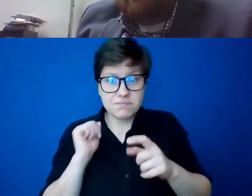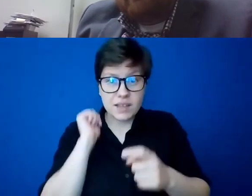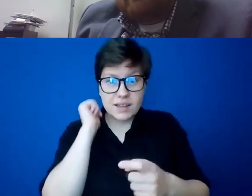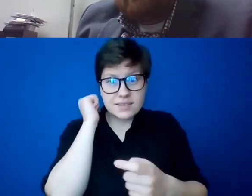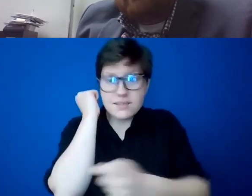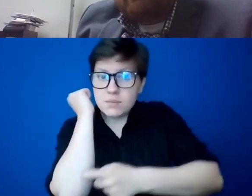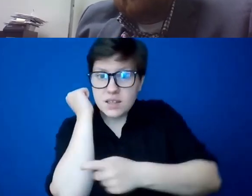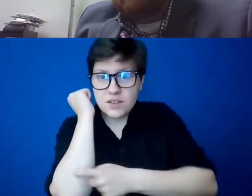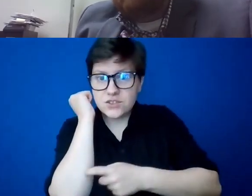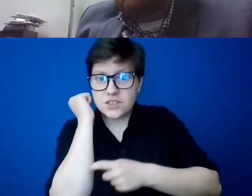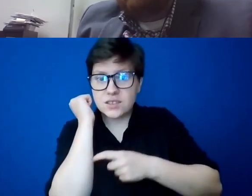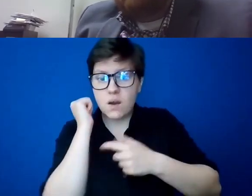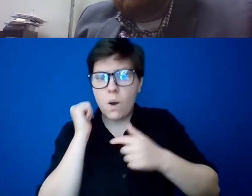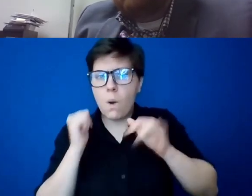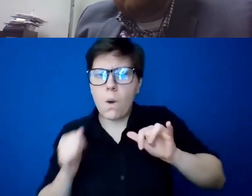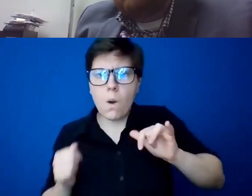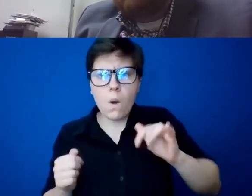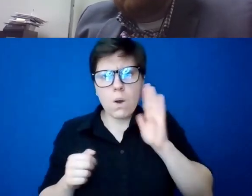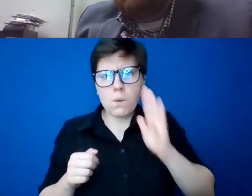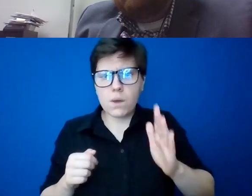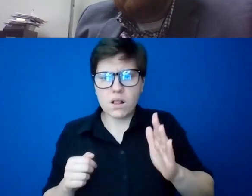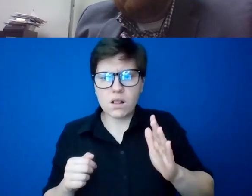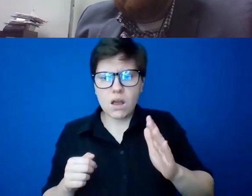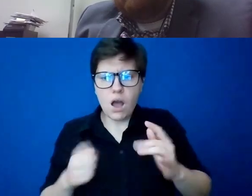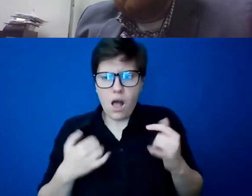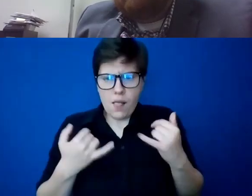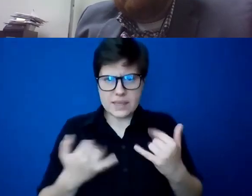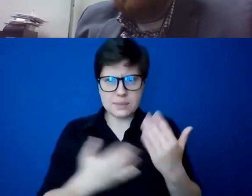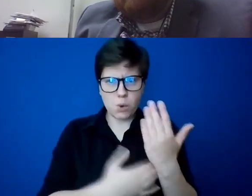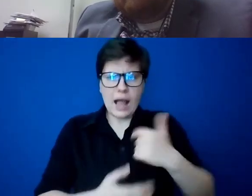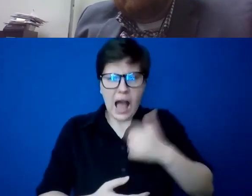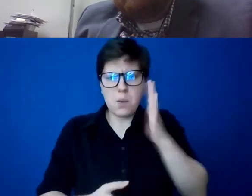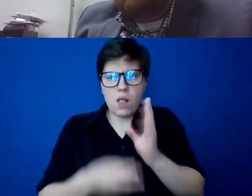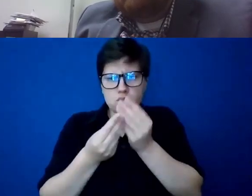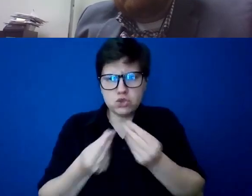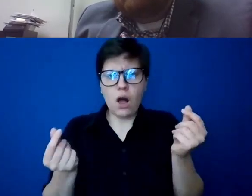uh, we're going to personally this morning, solve the pandemic.